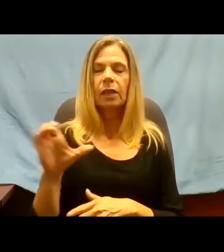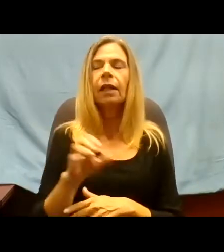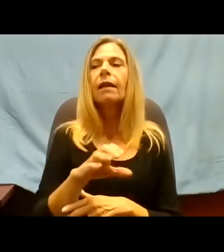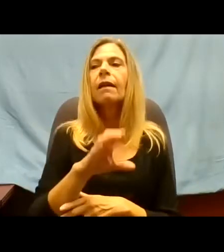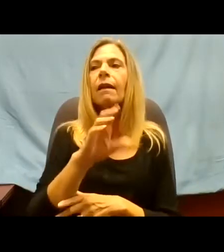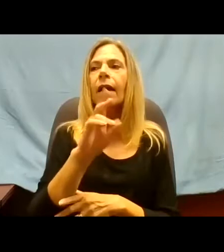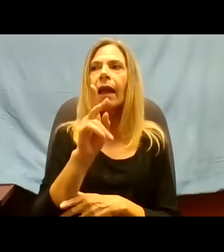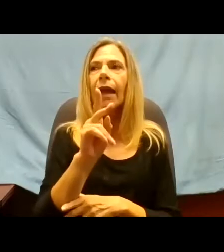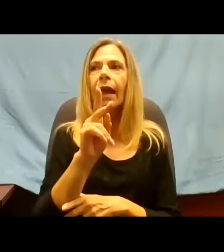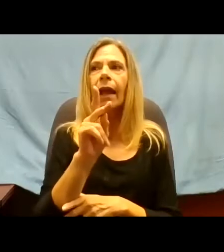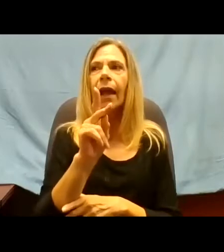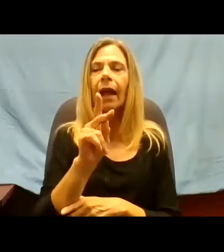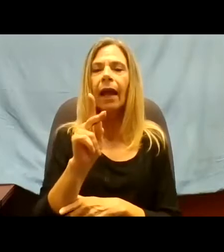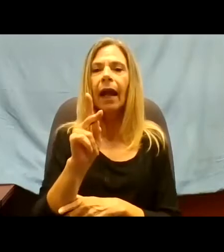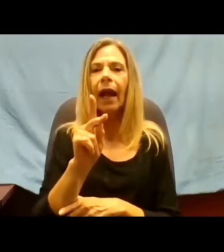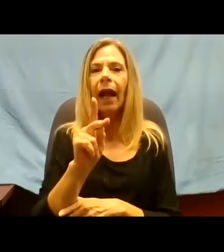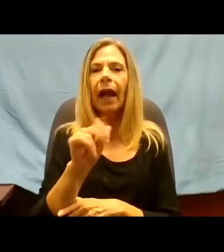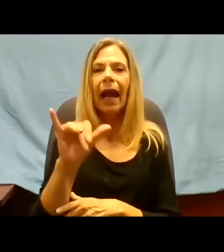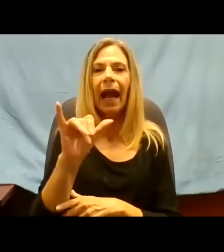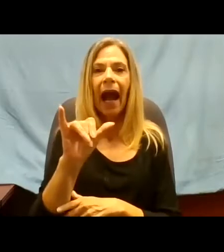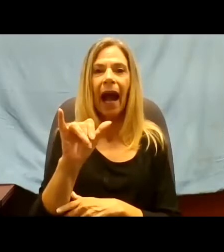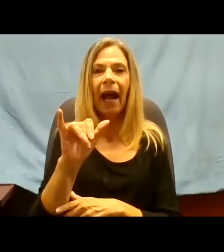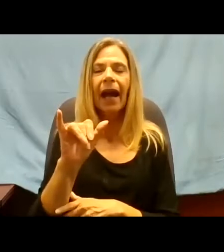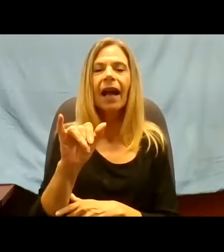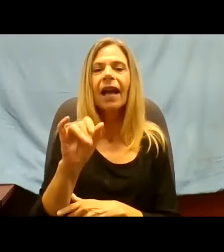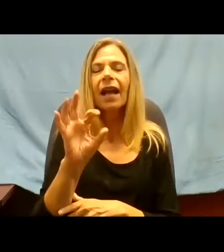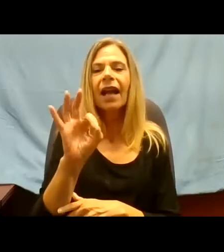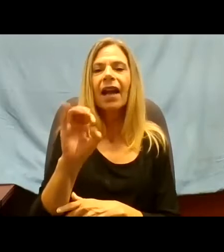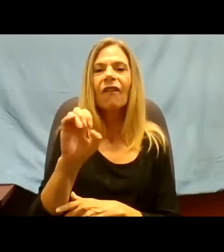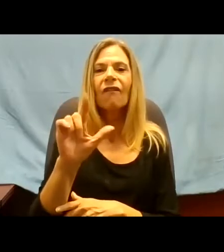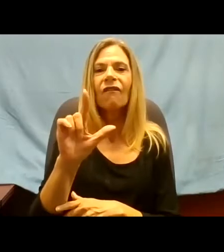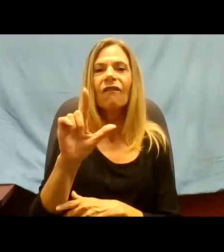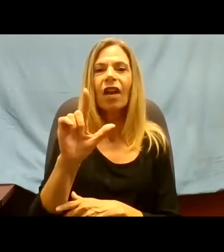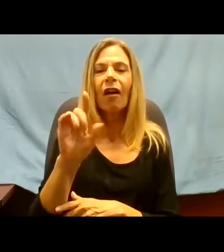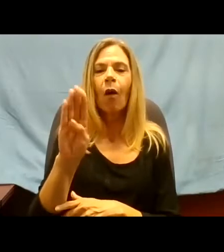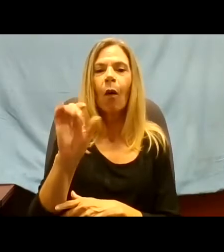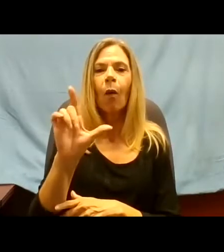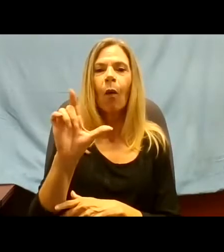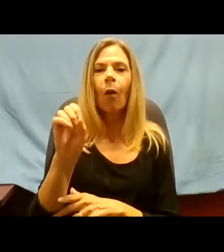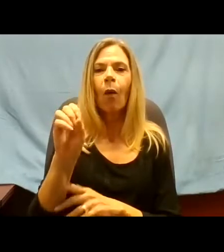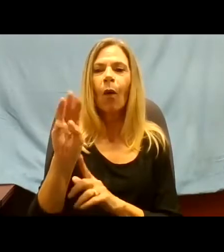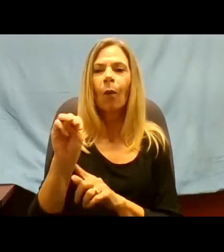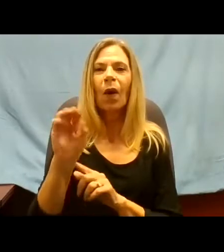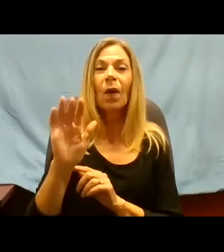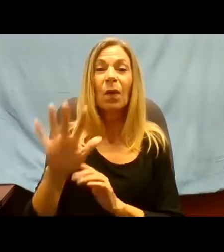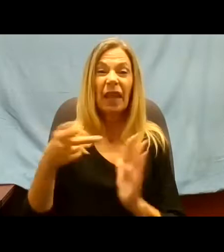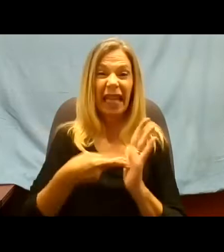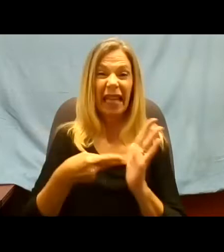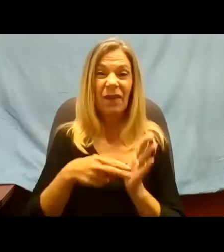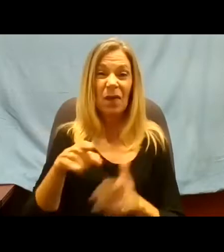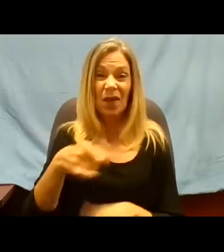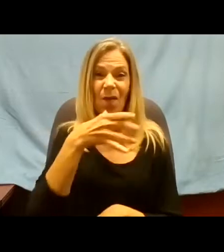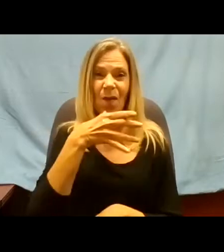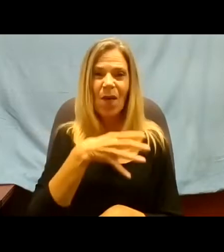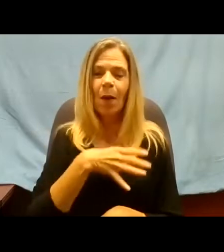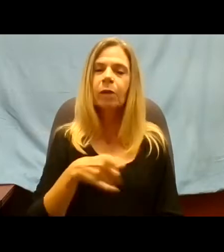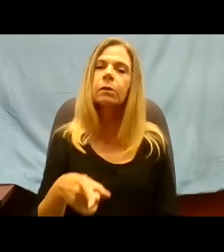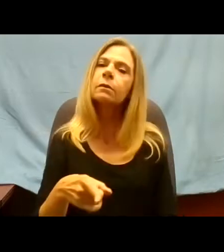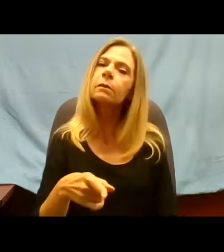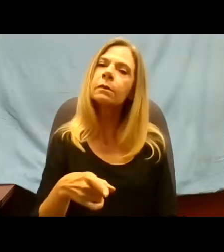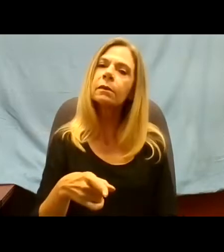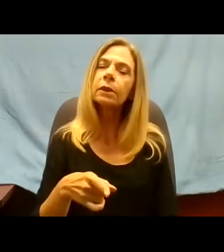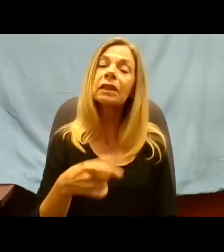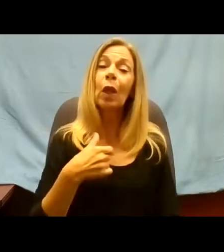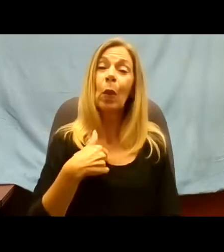let me say this about Kai. Here's my definition of Kai Feldblum. She's the smartest person in the